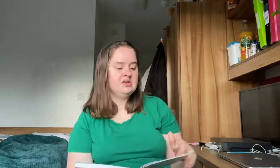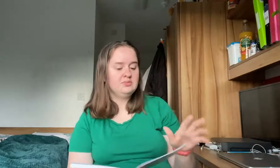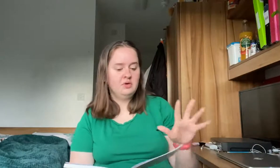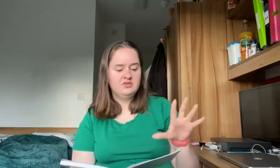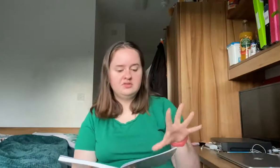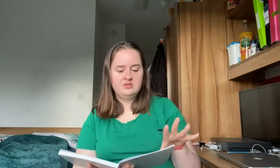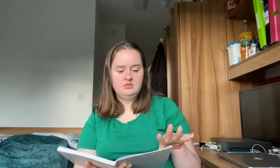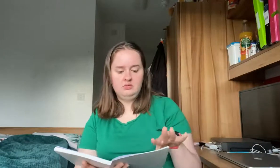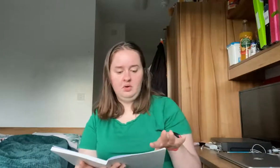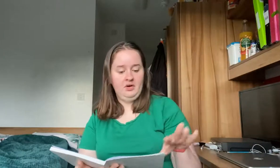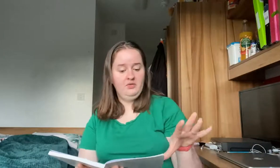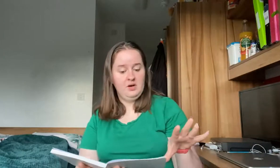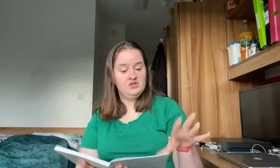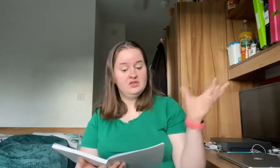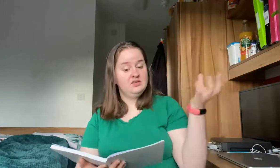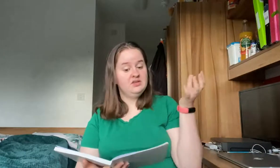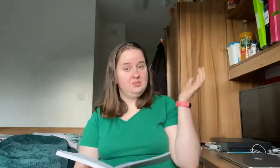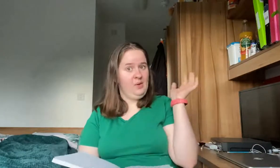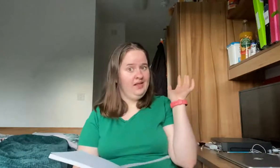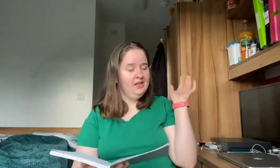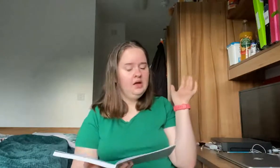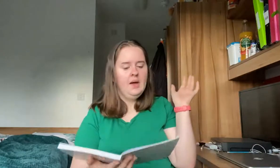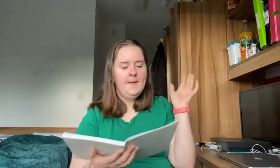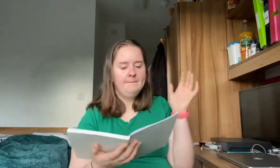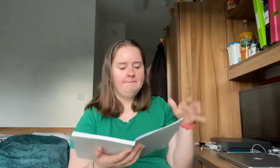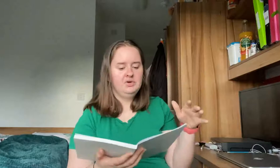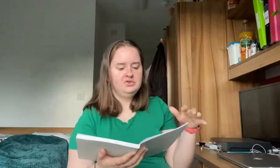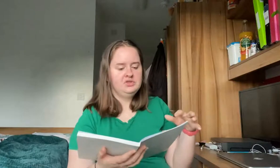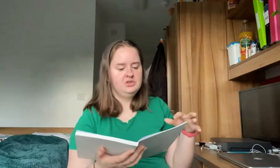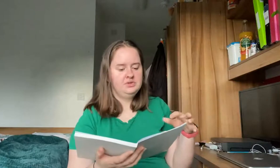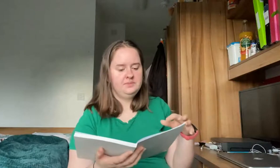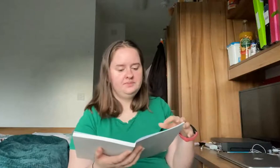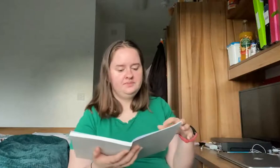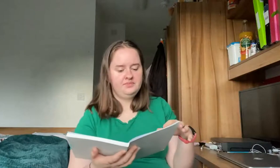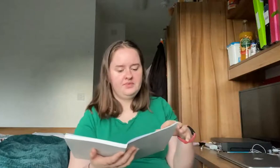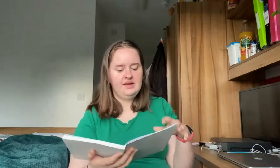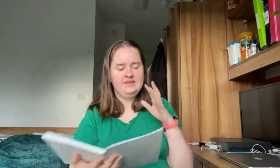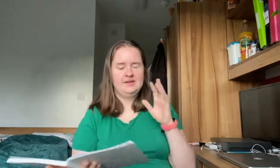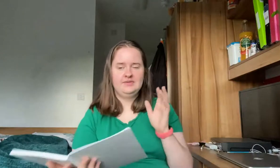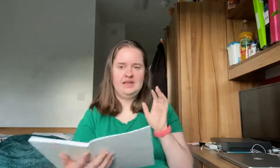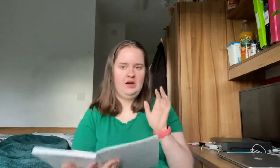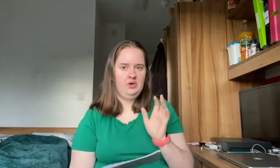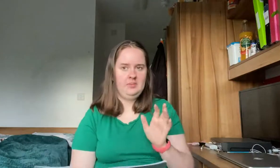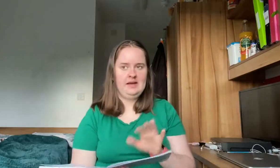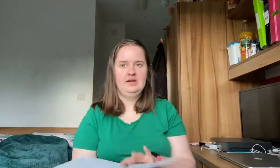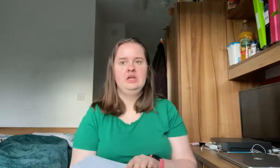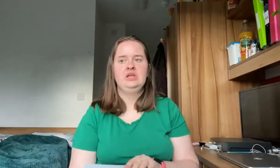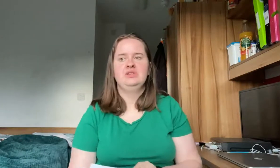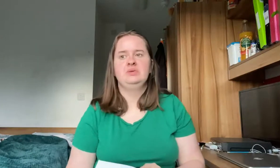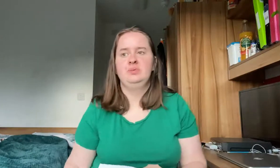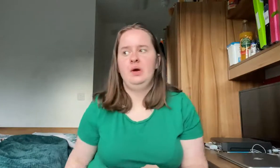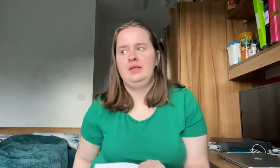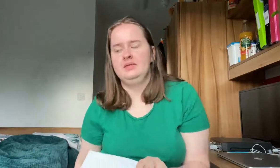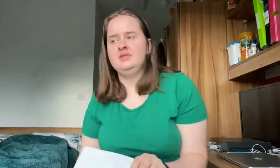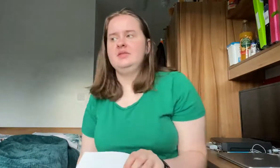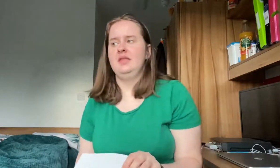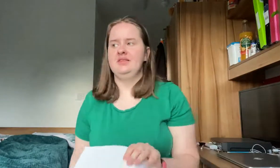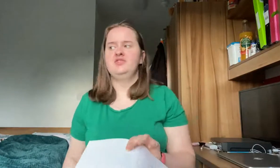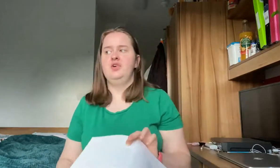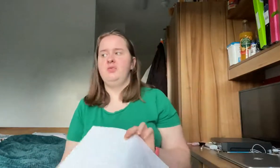was one-off purchases as well but it's obviously a whole lot better and that's sort of